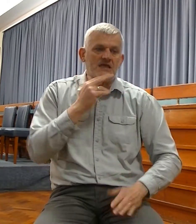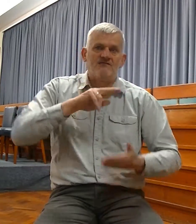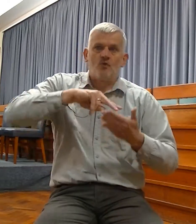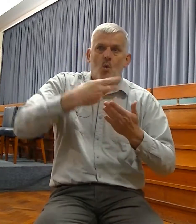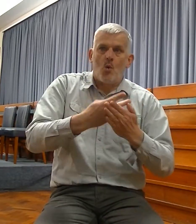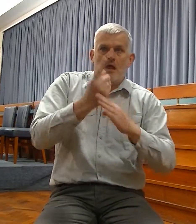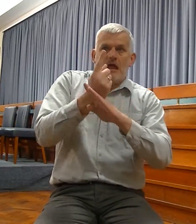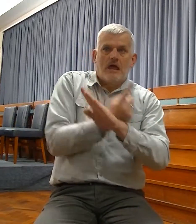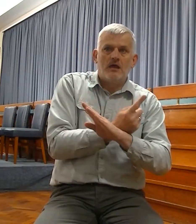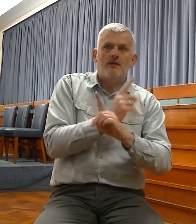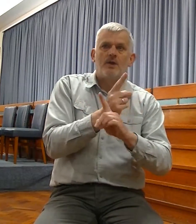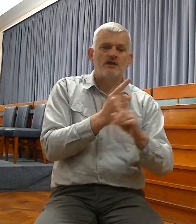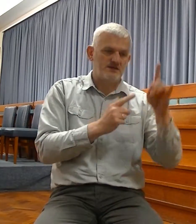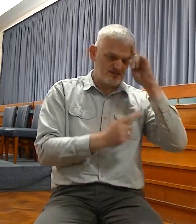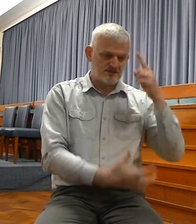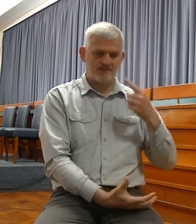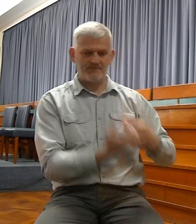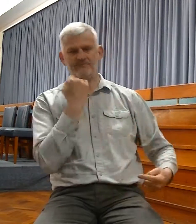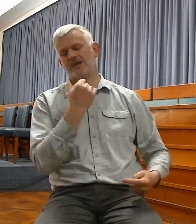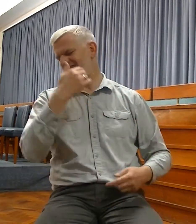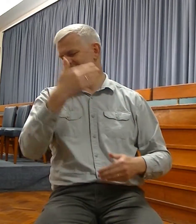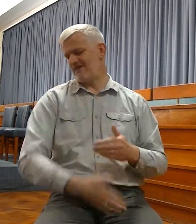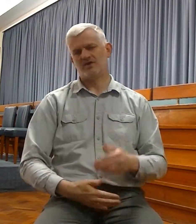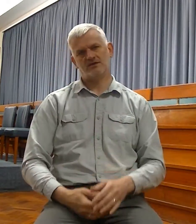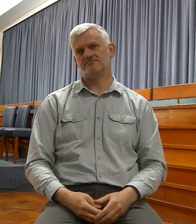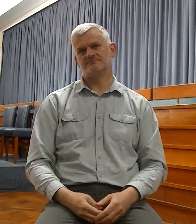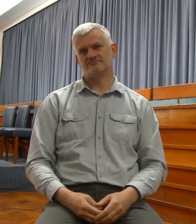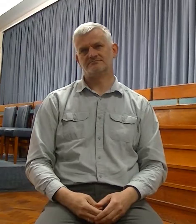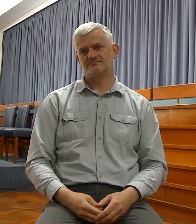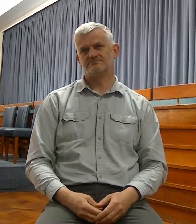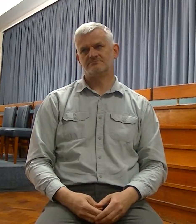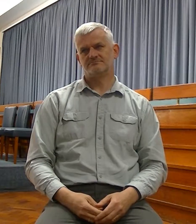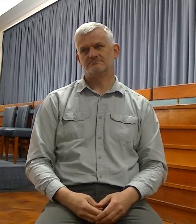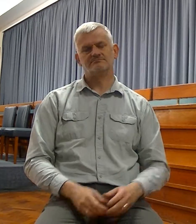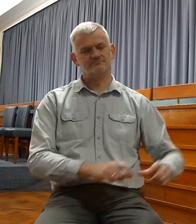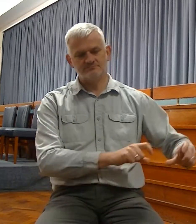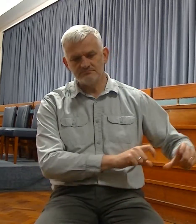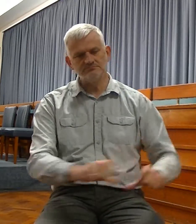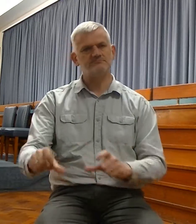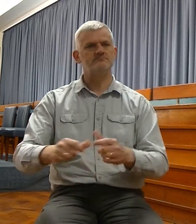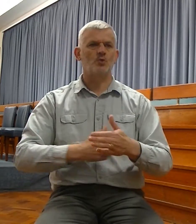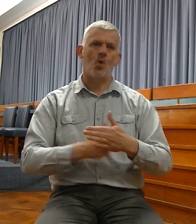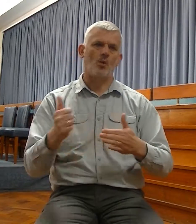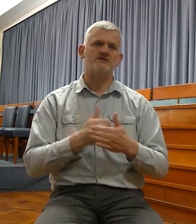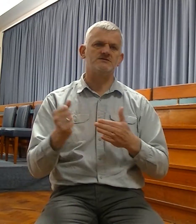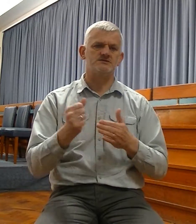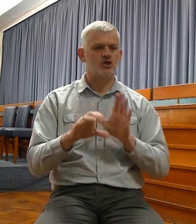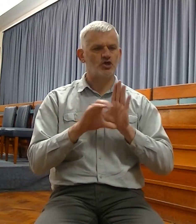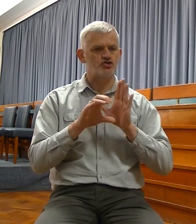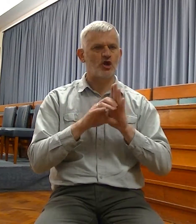by the enemy of souls. And there will always be a witnessing Church. And even should the last days of